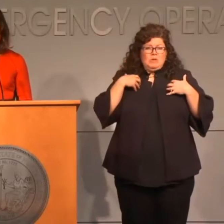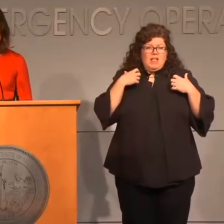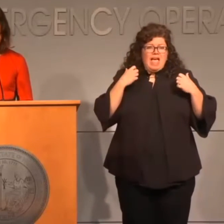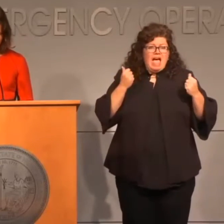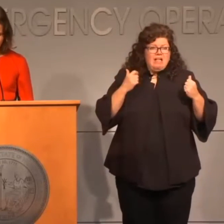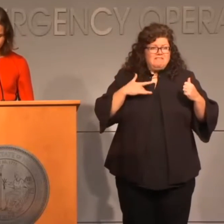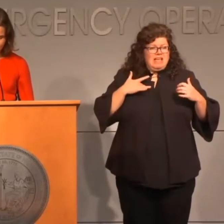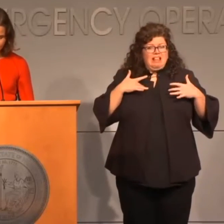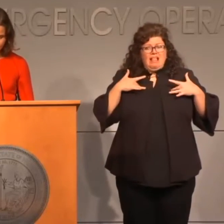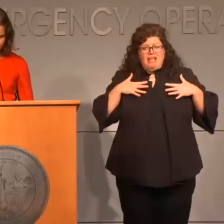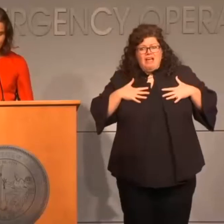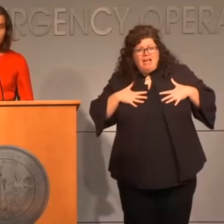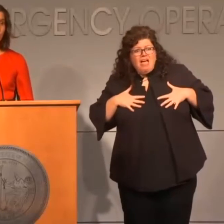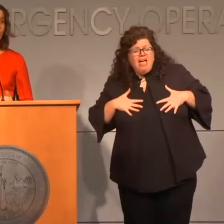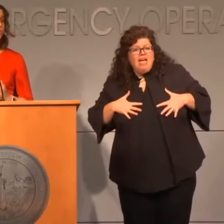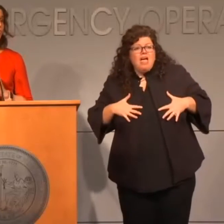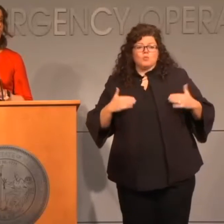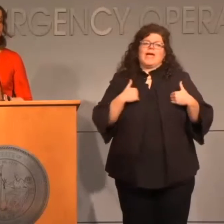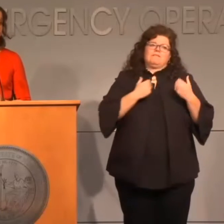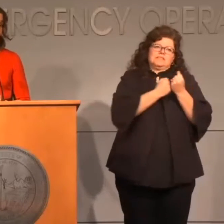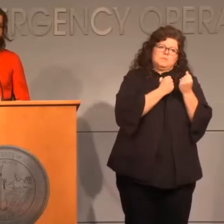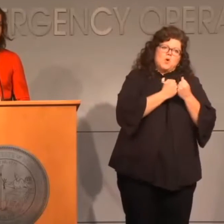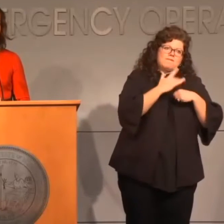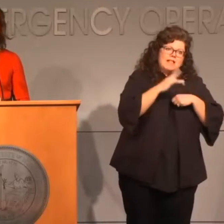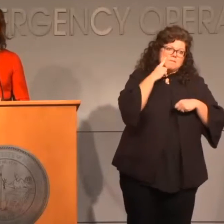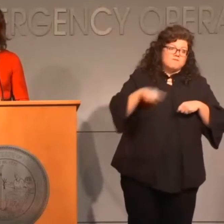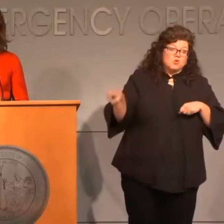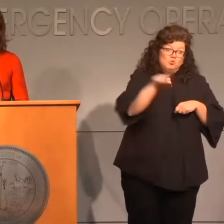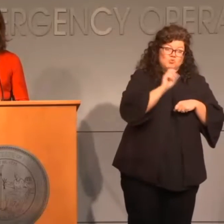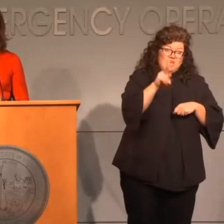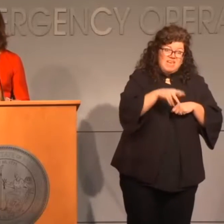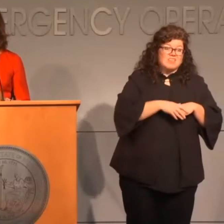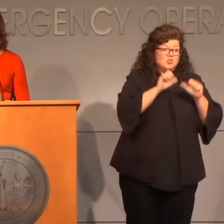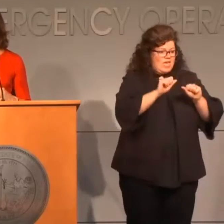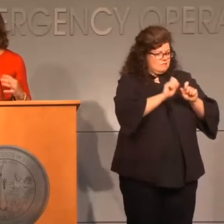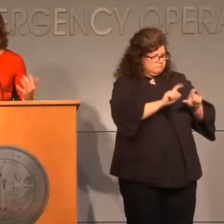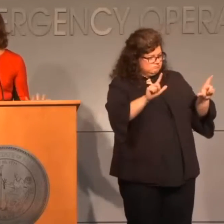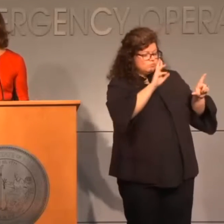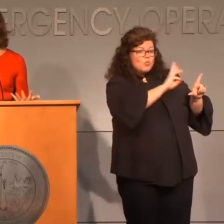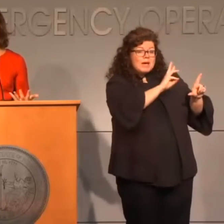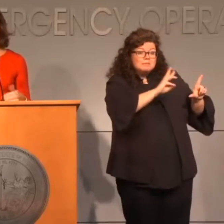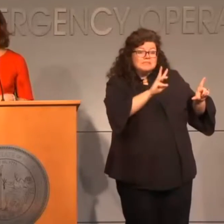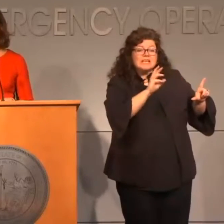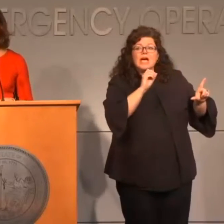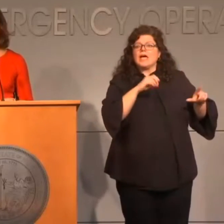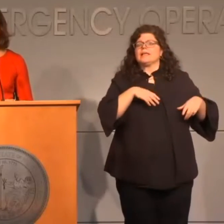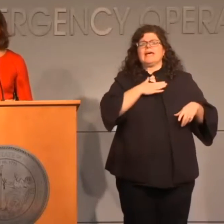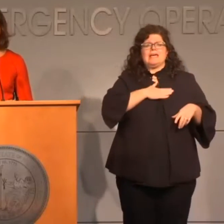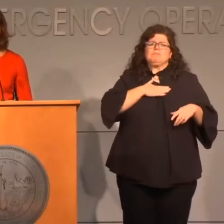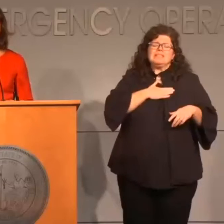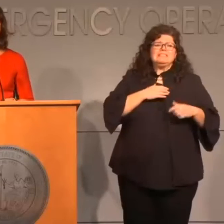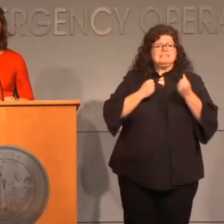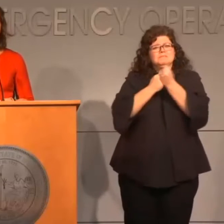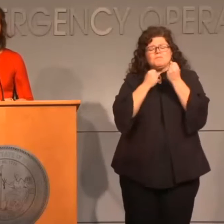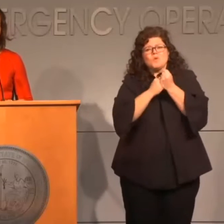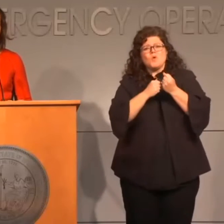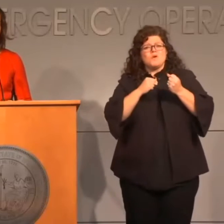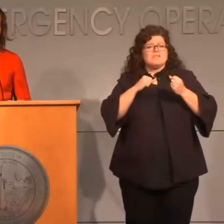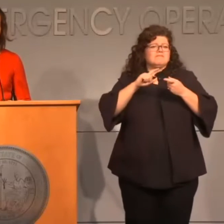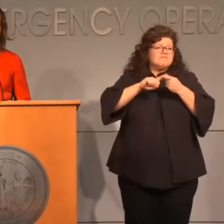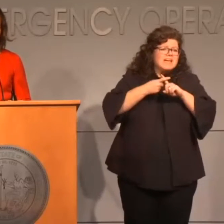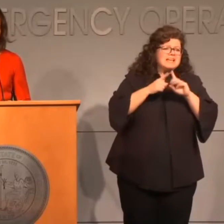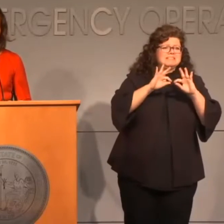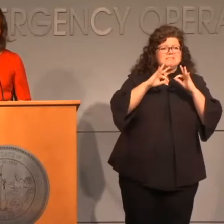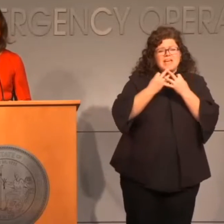there is support that's available. You can look to our resources on the website and also for us to all come together as a community and